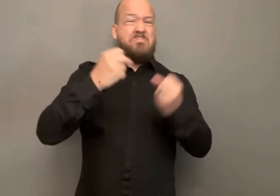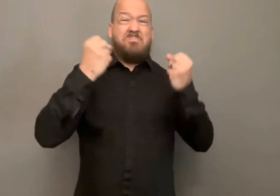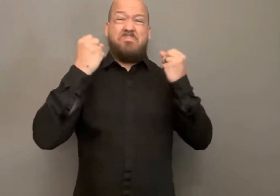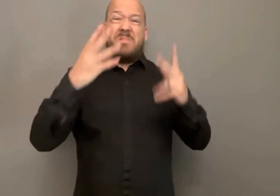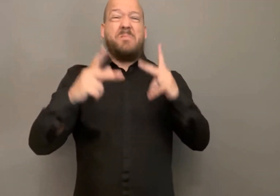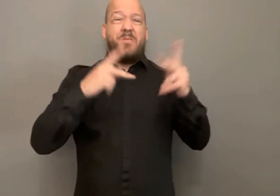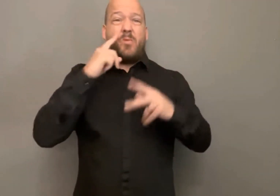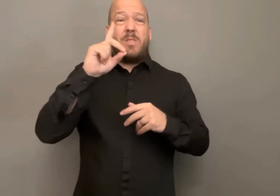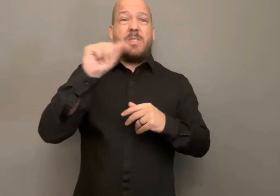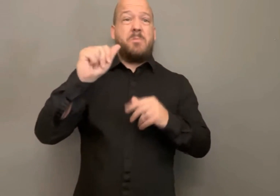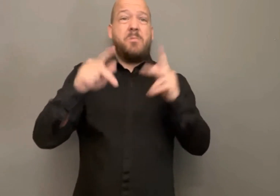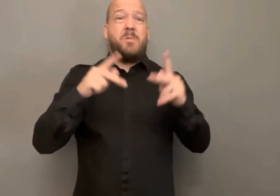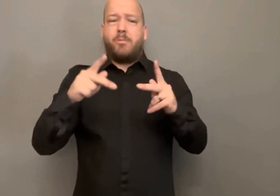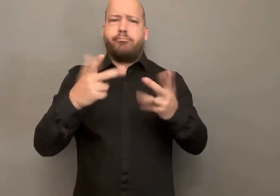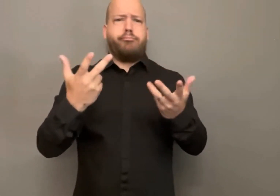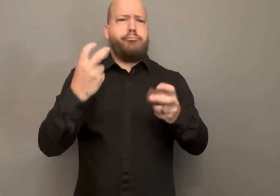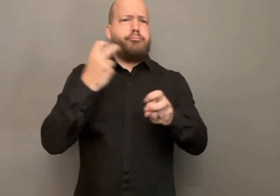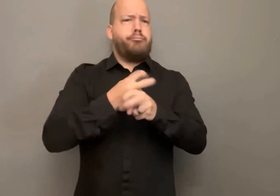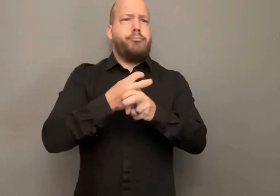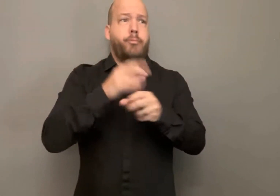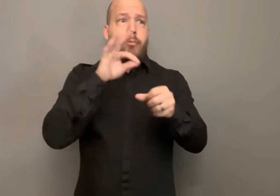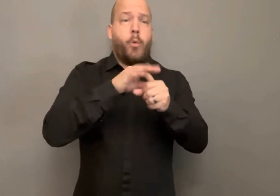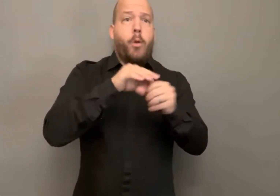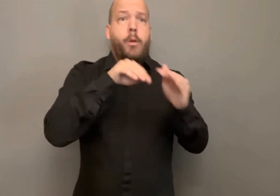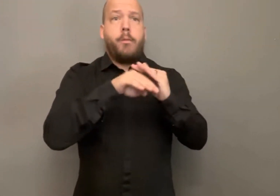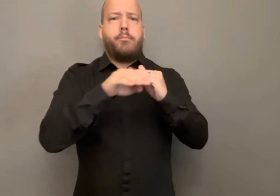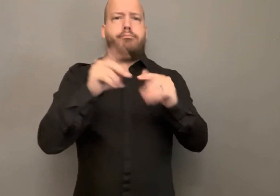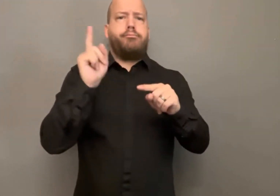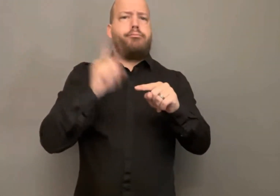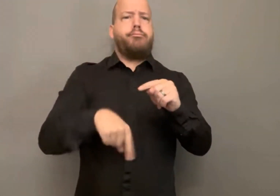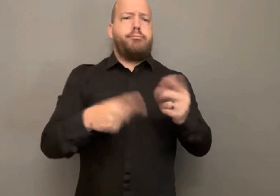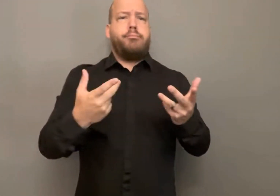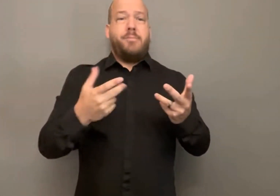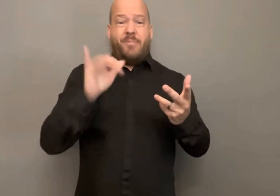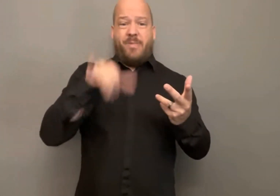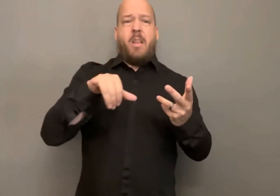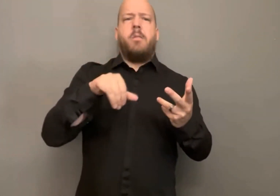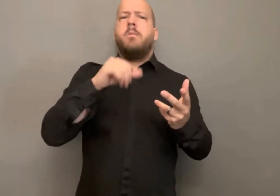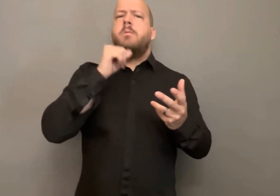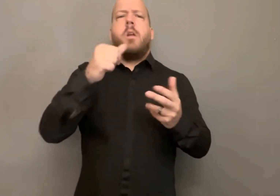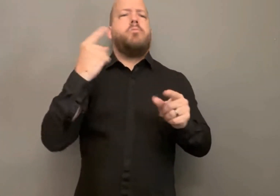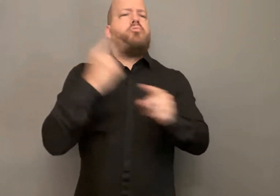voting rights will be even harder for people with disabilities and that's not acceptable